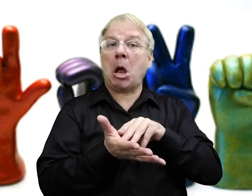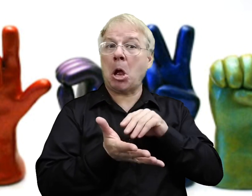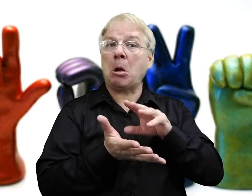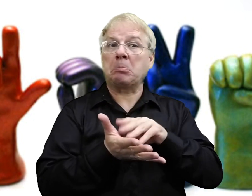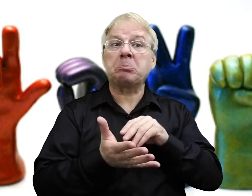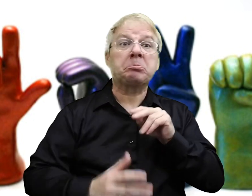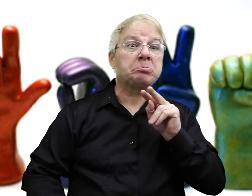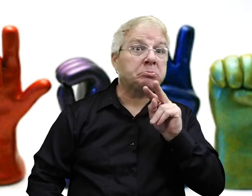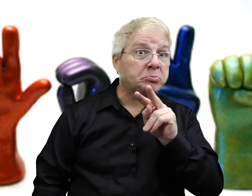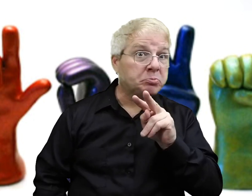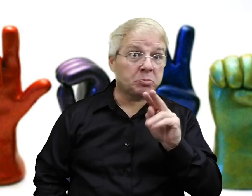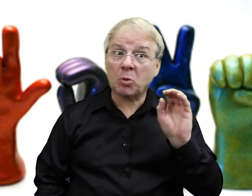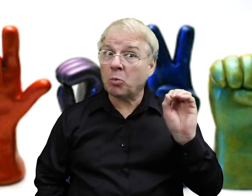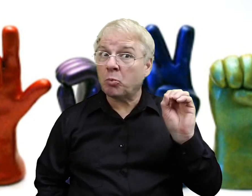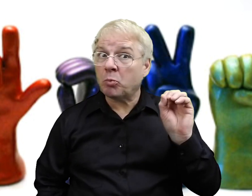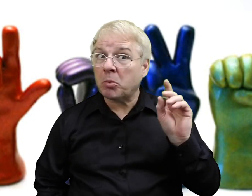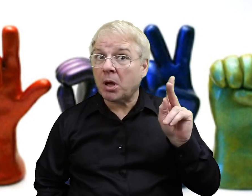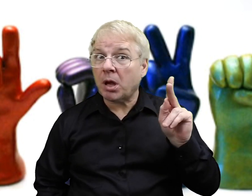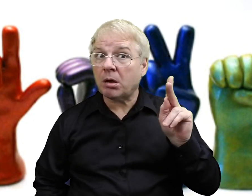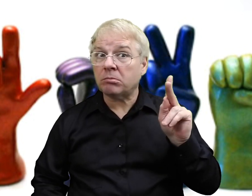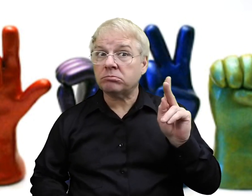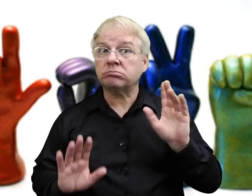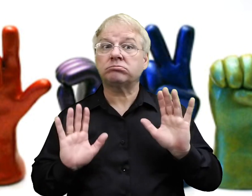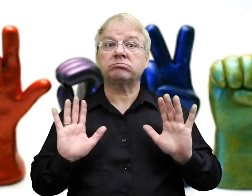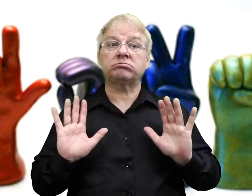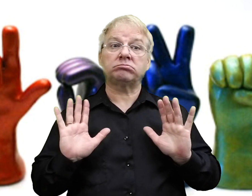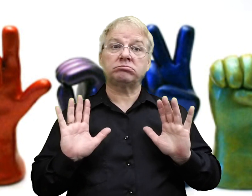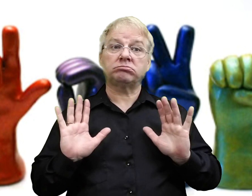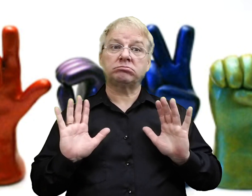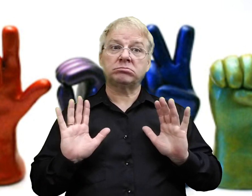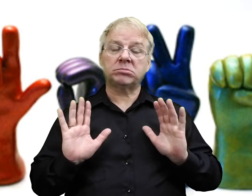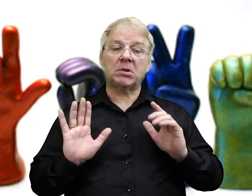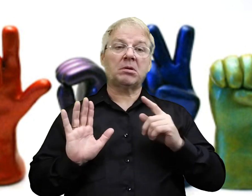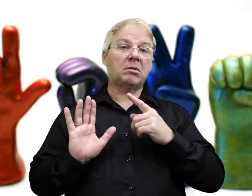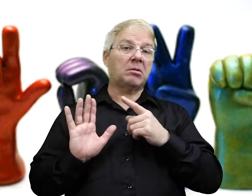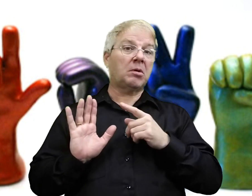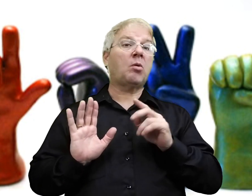ASL student and I'm learning sign language. It is okay if I watch?